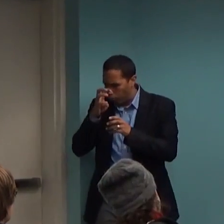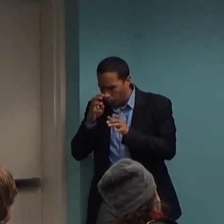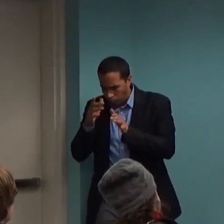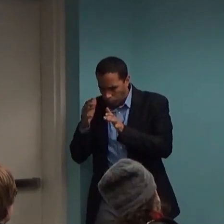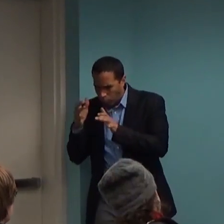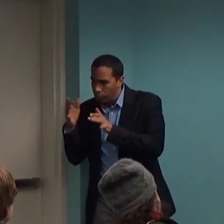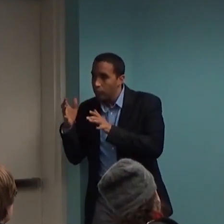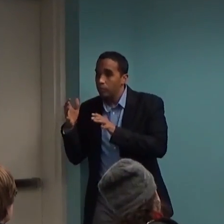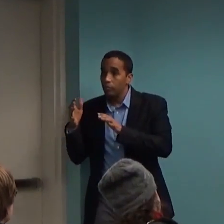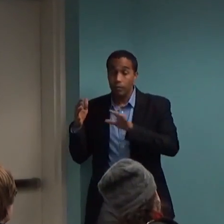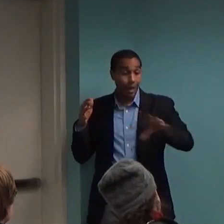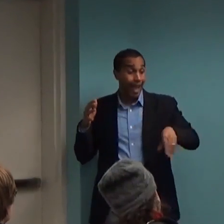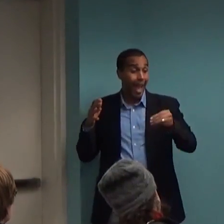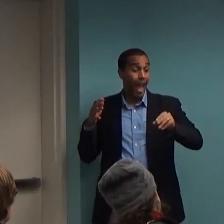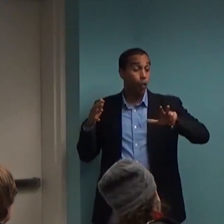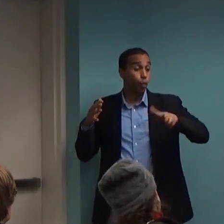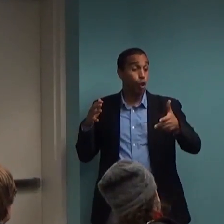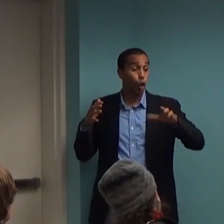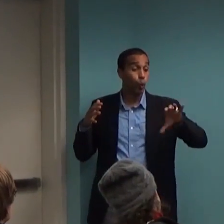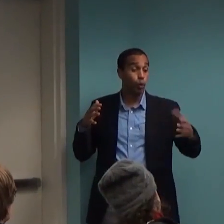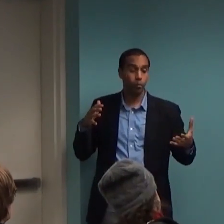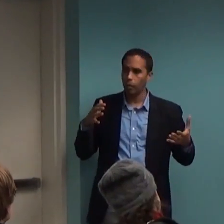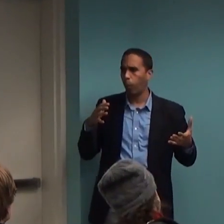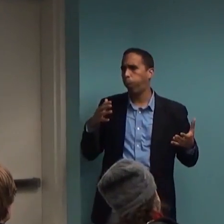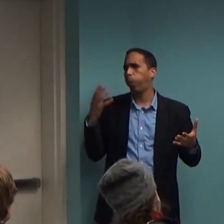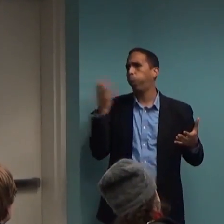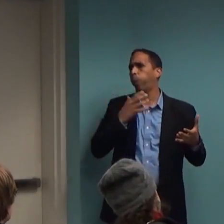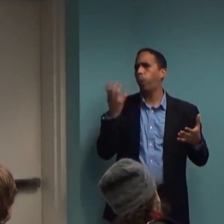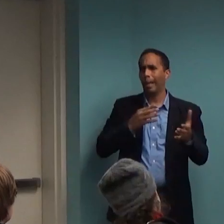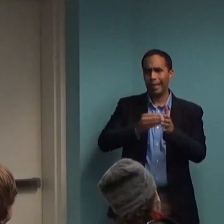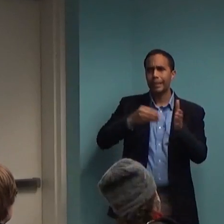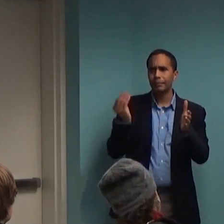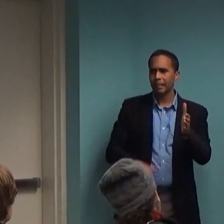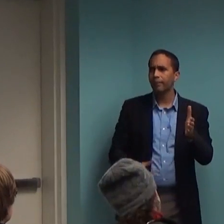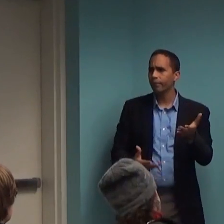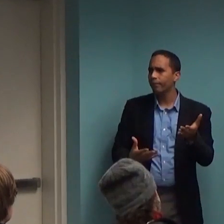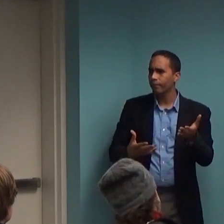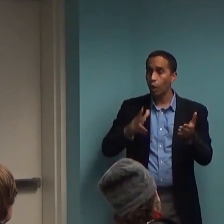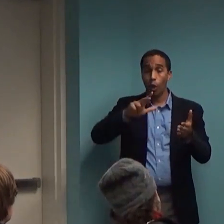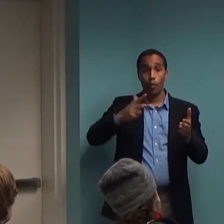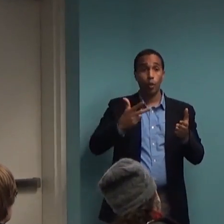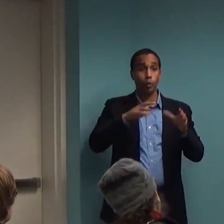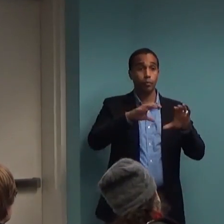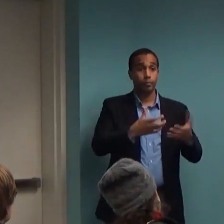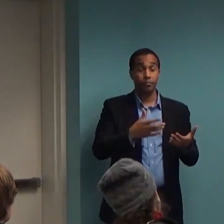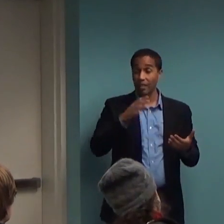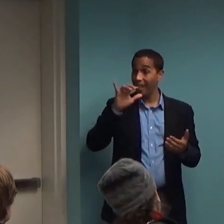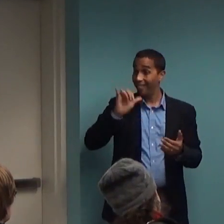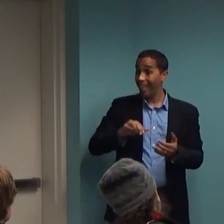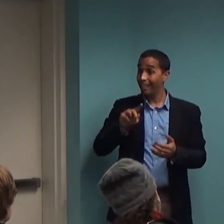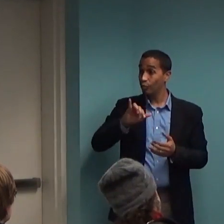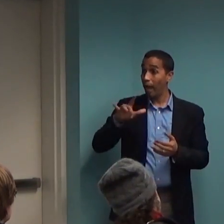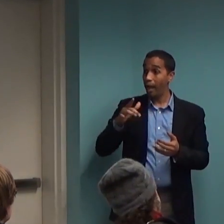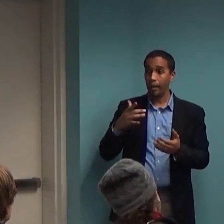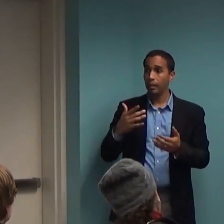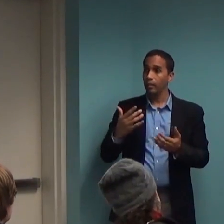include now yet one more comparison group in a treatment trial that's already probably going to be a few million dollars to conduct.